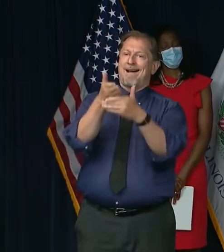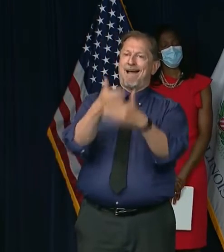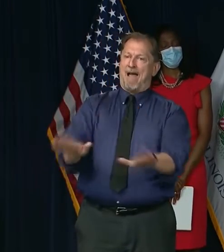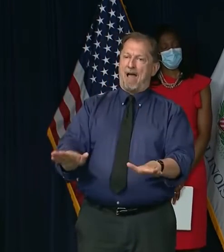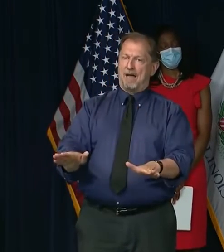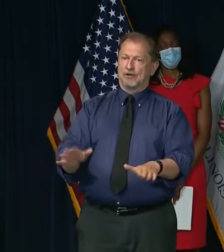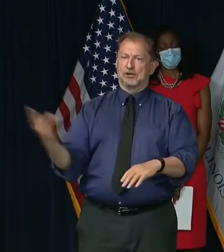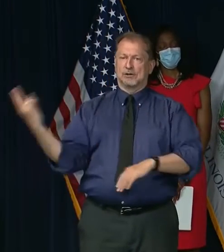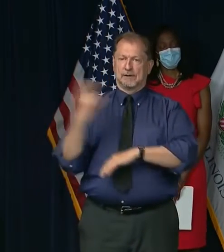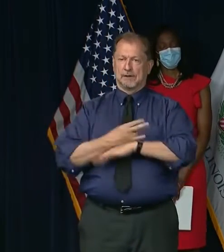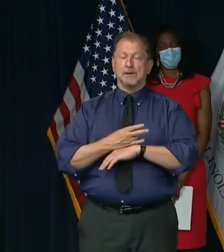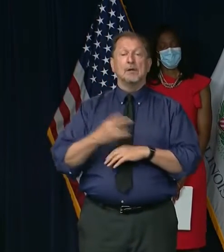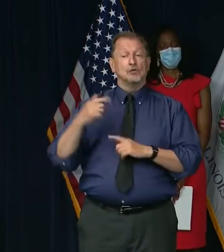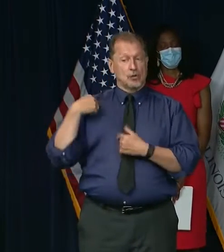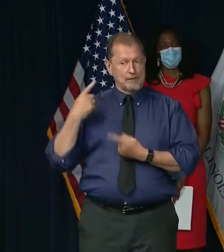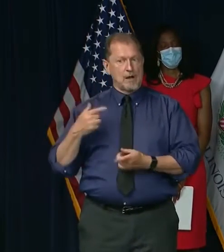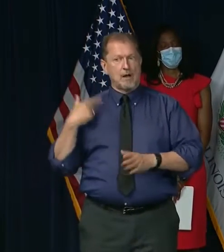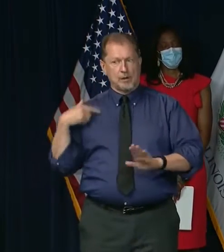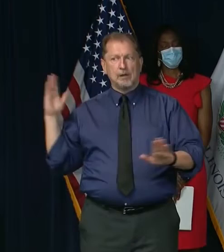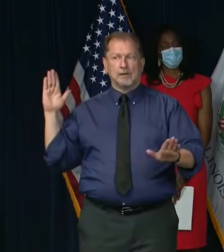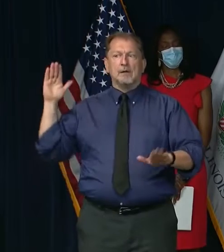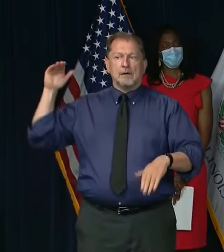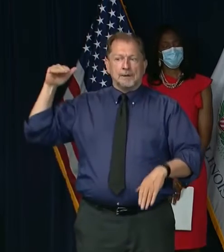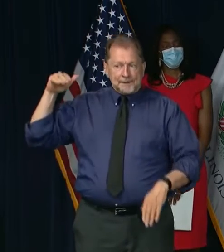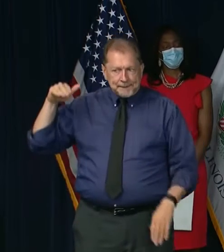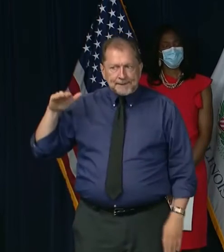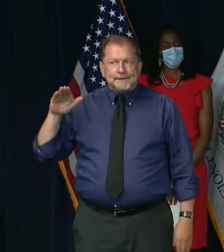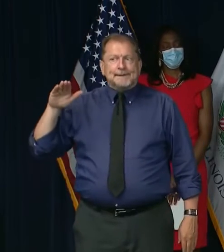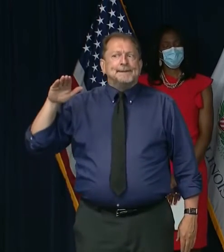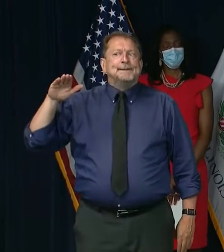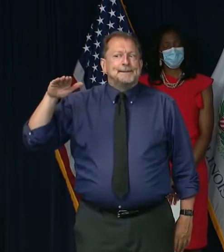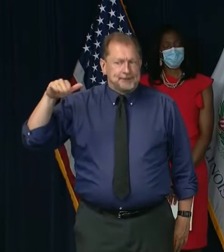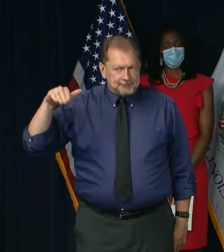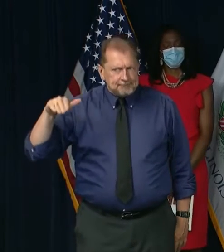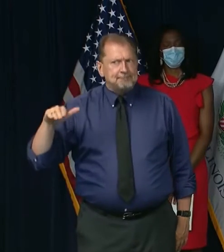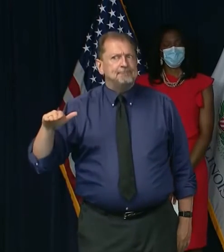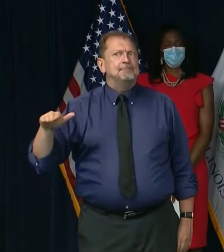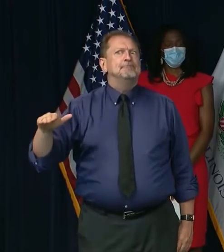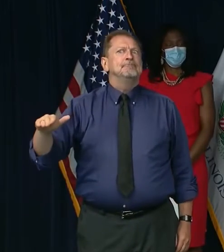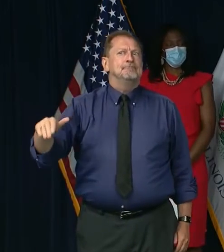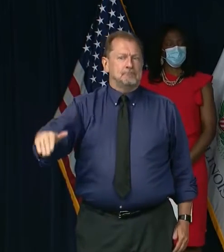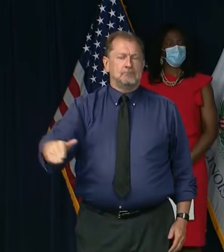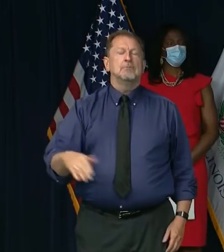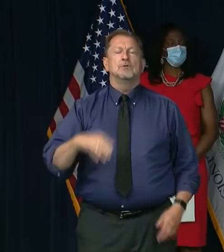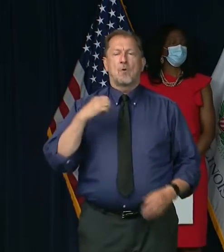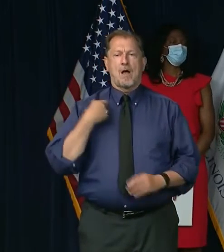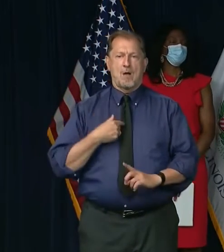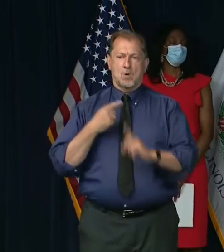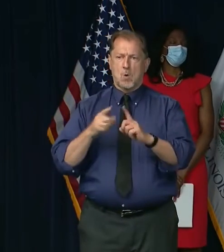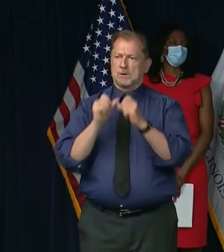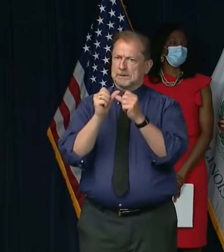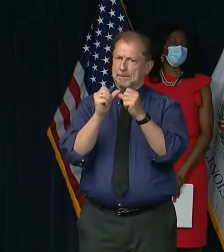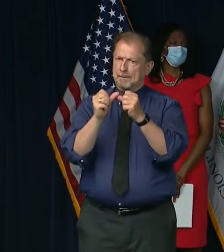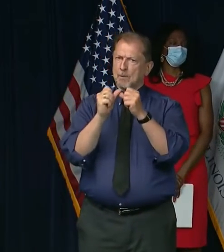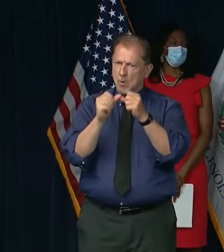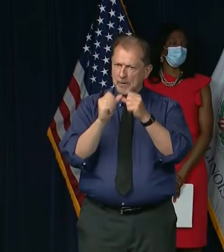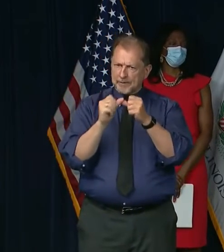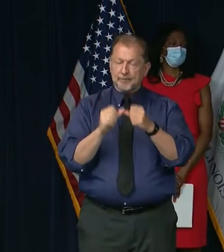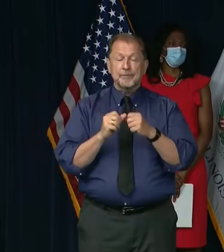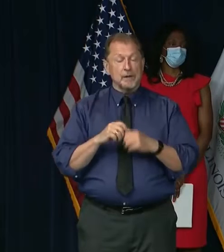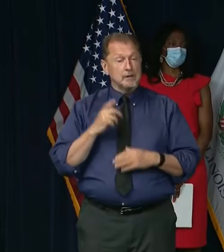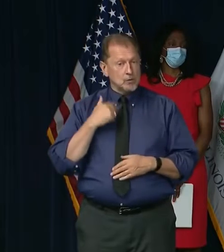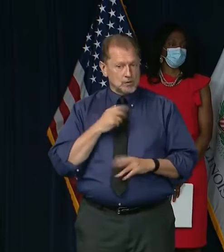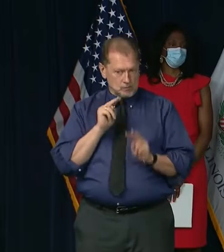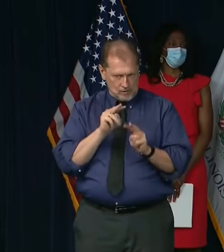rooting for it to go the right direction and we're making policies that we hope will move it in the right direction. So, I'm, you know, we're